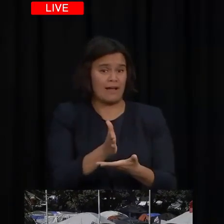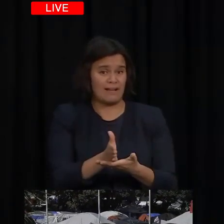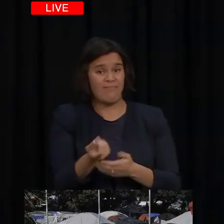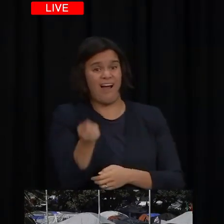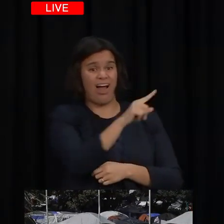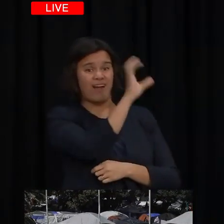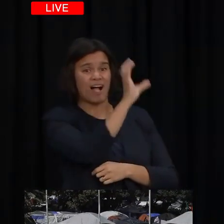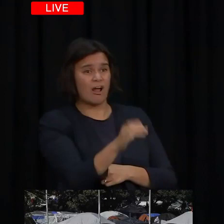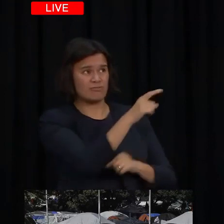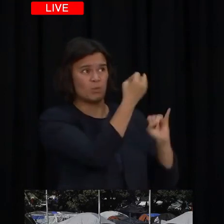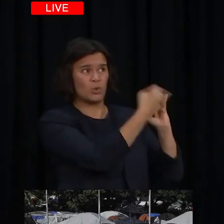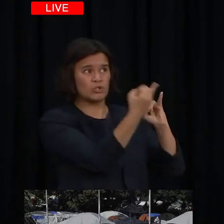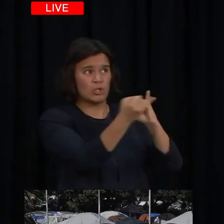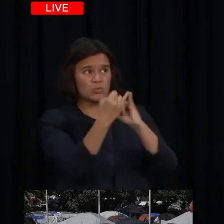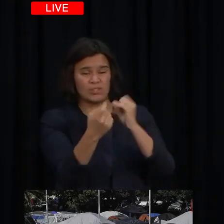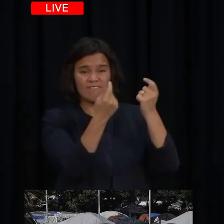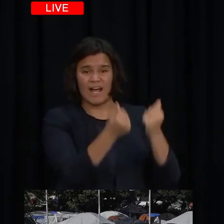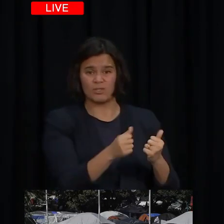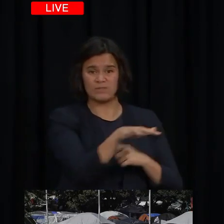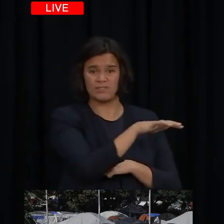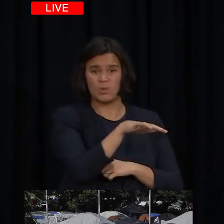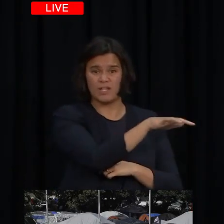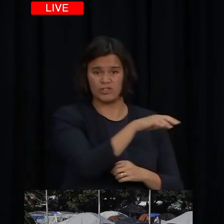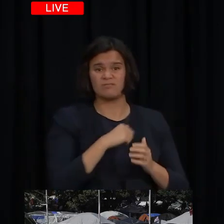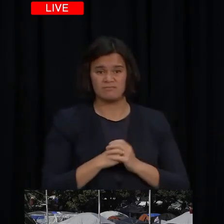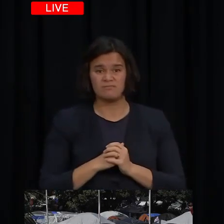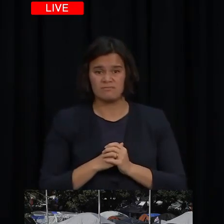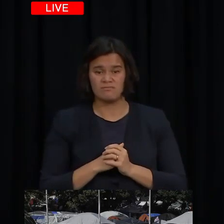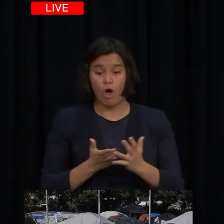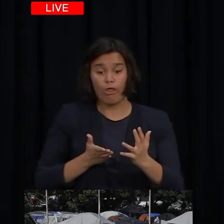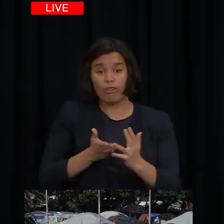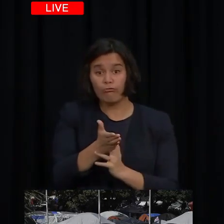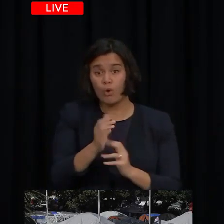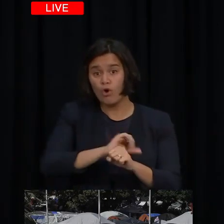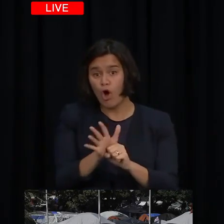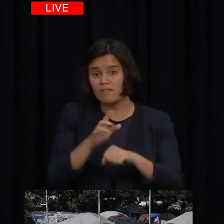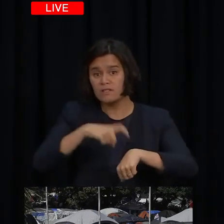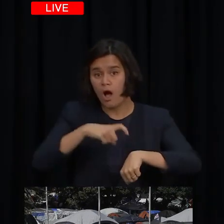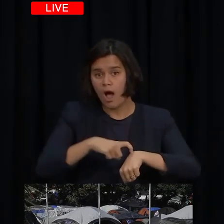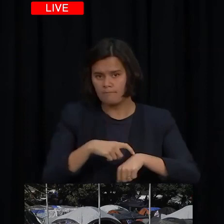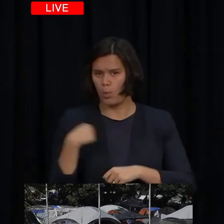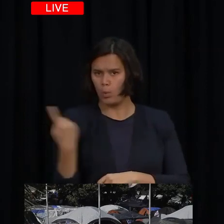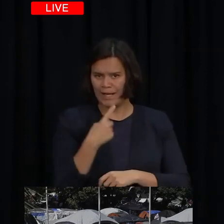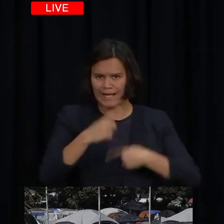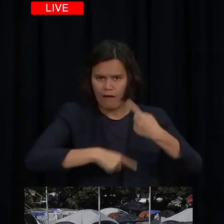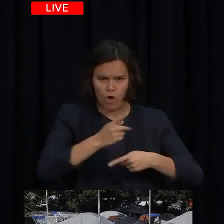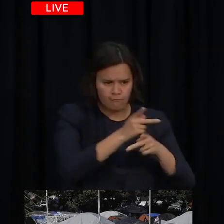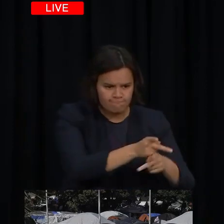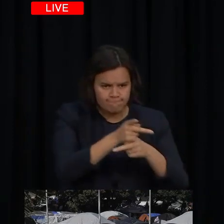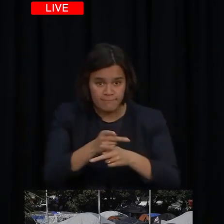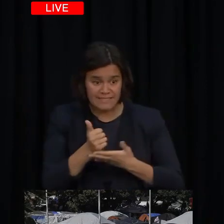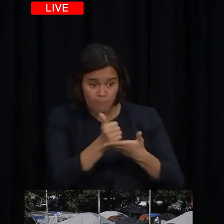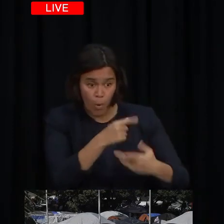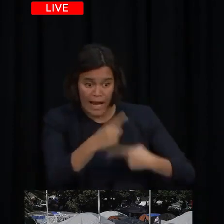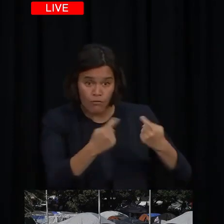we compare ourselves to and ahead of our forecasts. Throughout the pandemic, we have been monitoring our support schemes and adapting them to